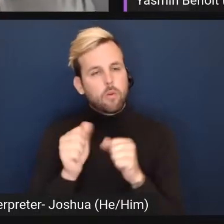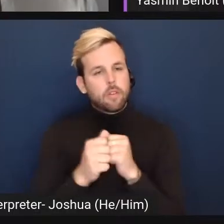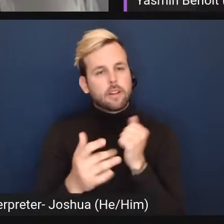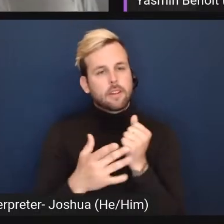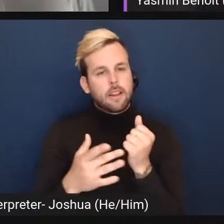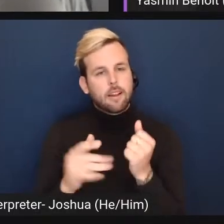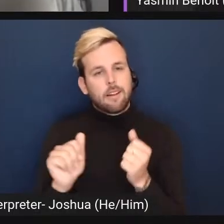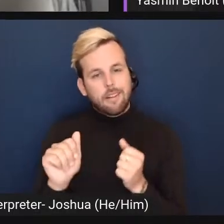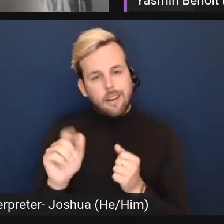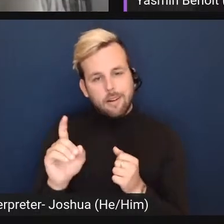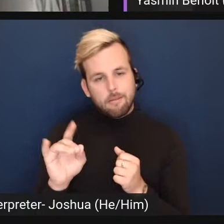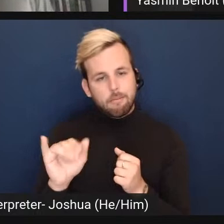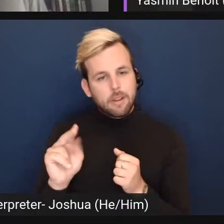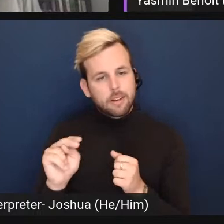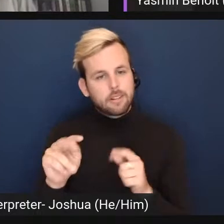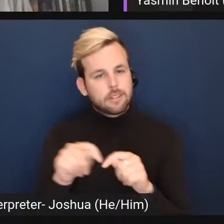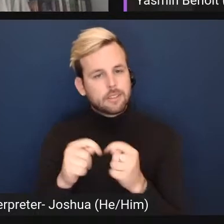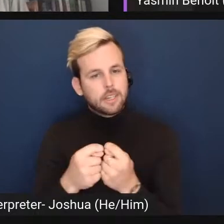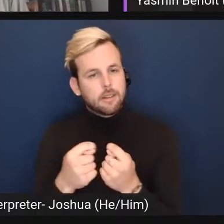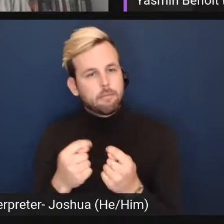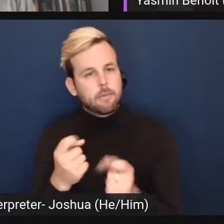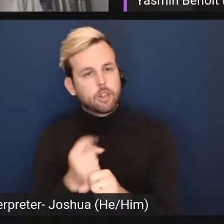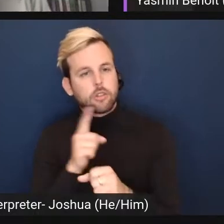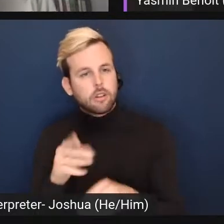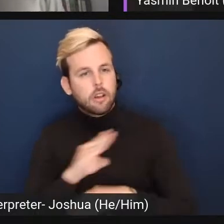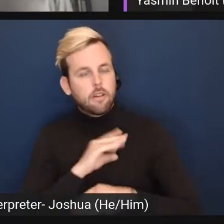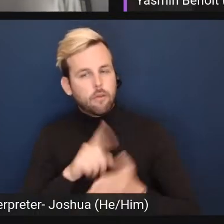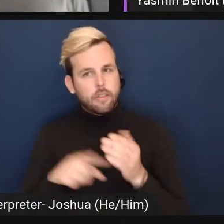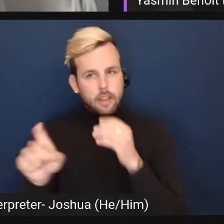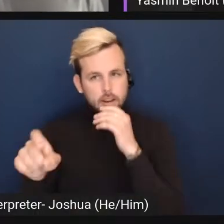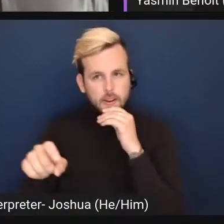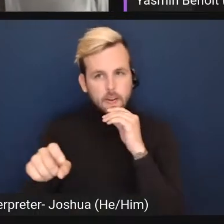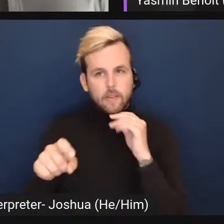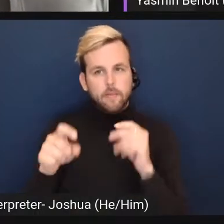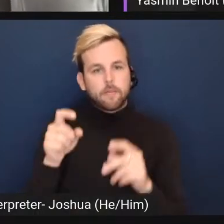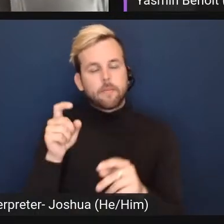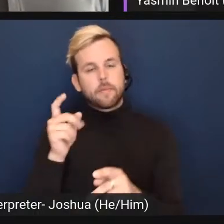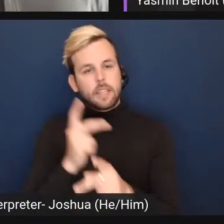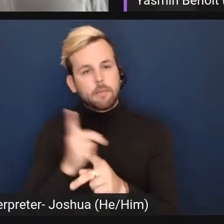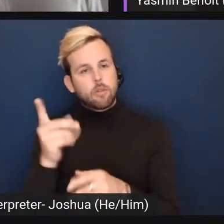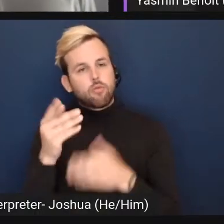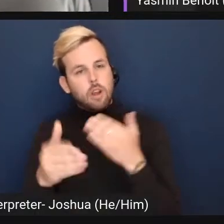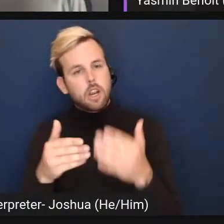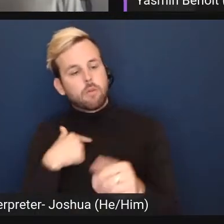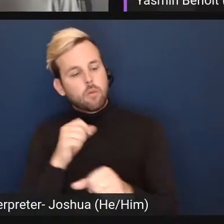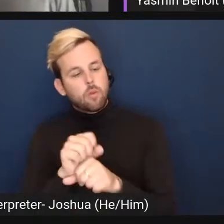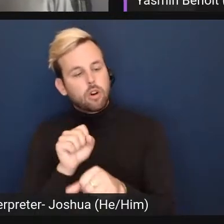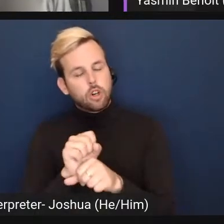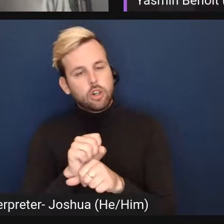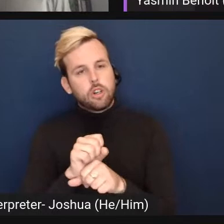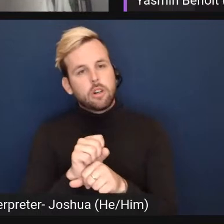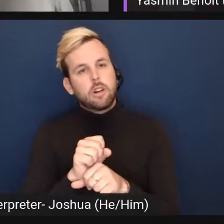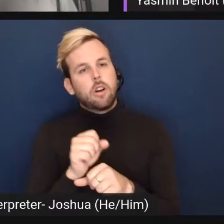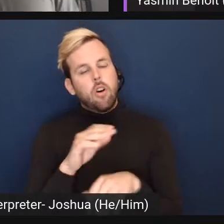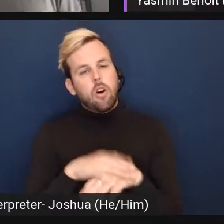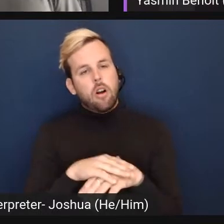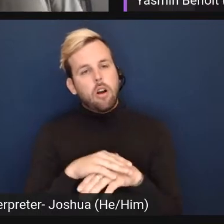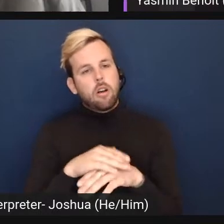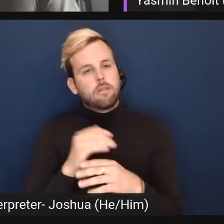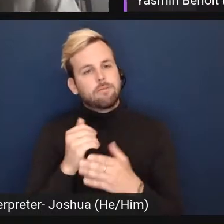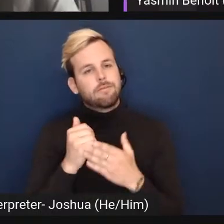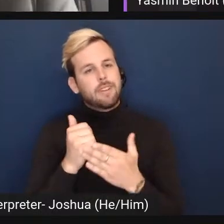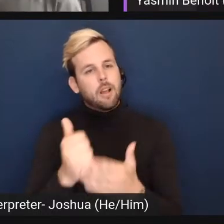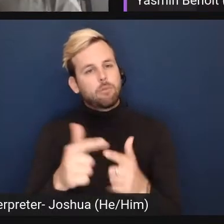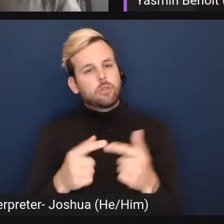admin team to make sure they have what they need, um, to keep the site up and running. Um, work on, um, of help to